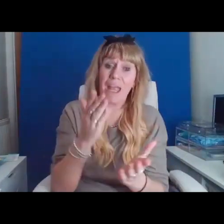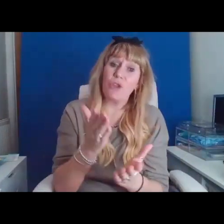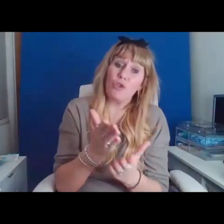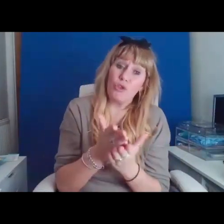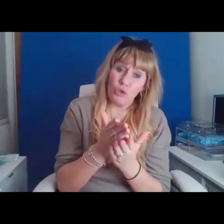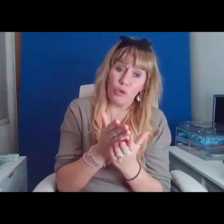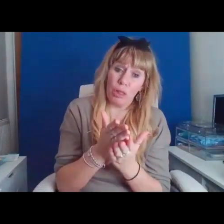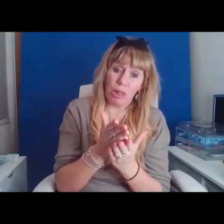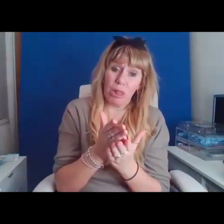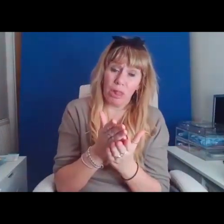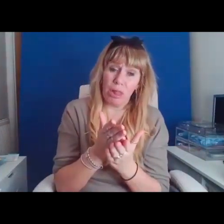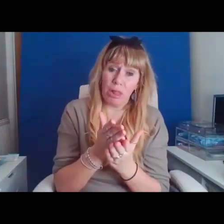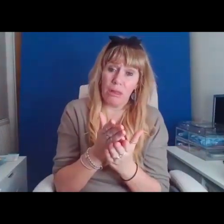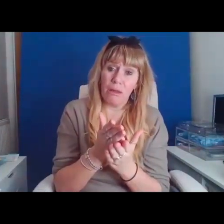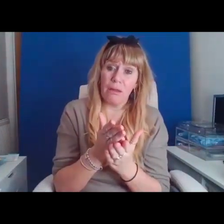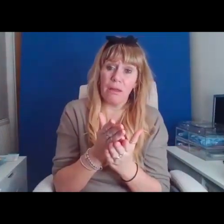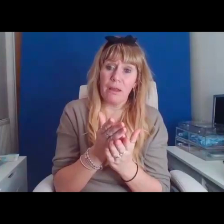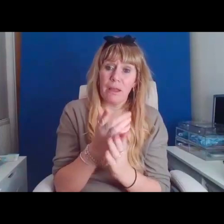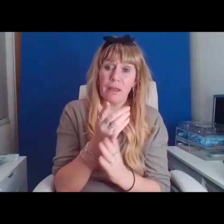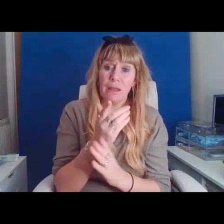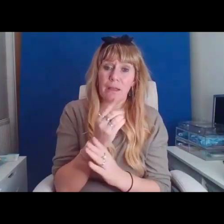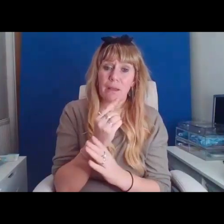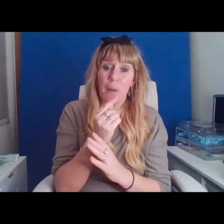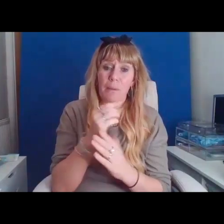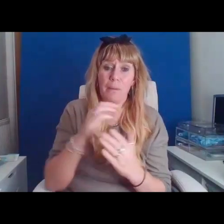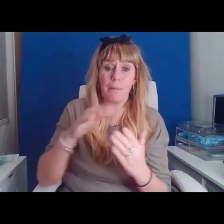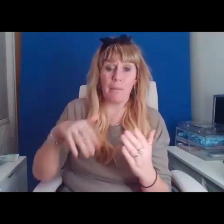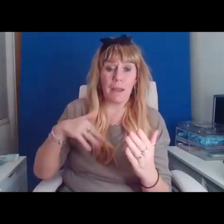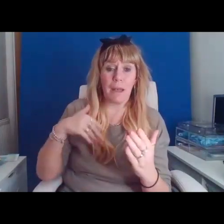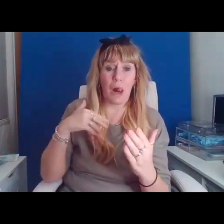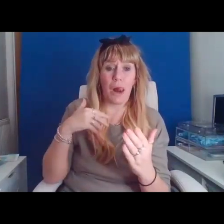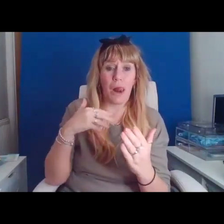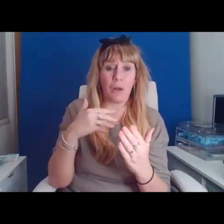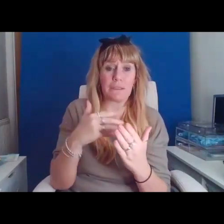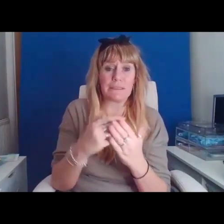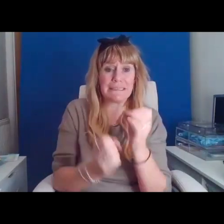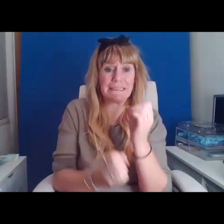been long since incinerated.